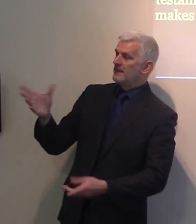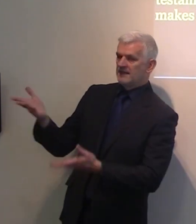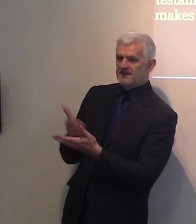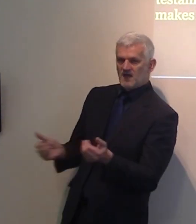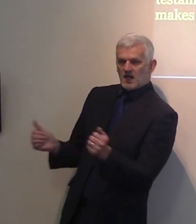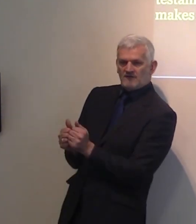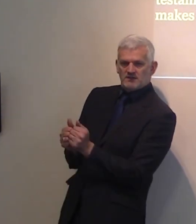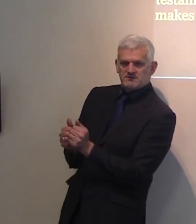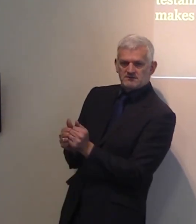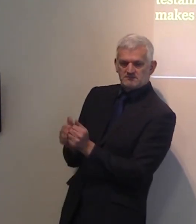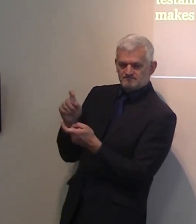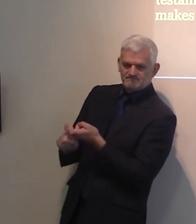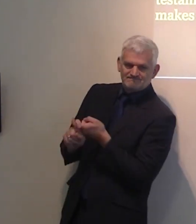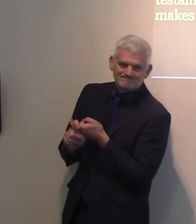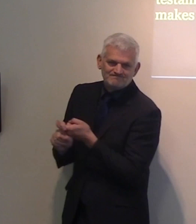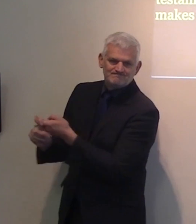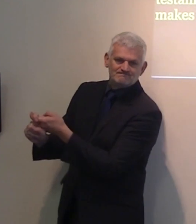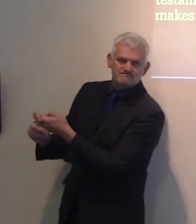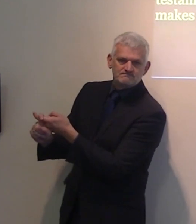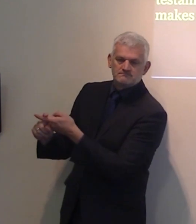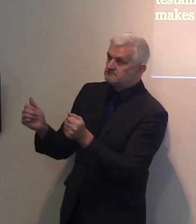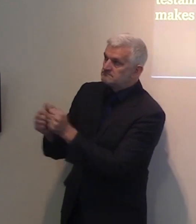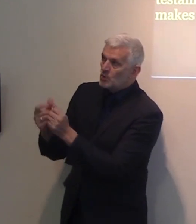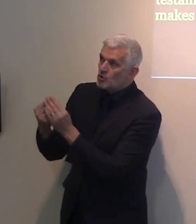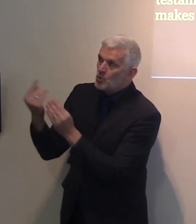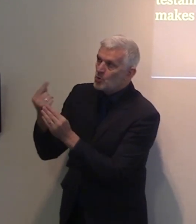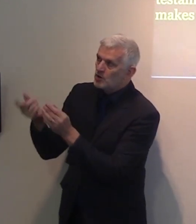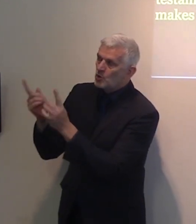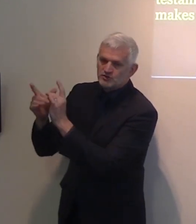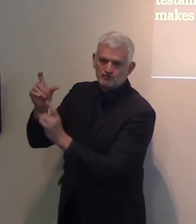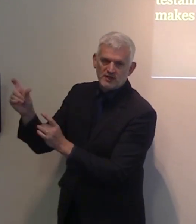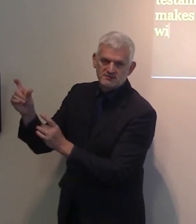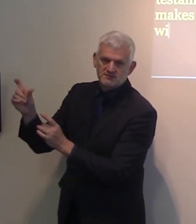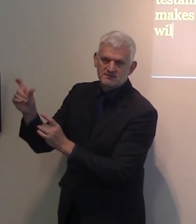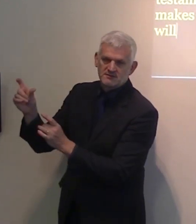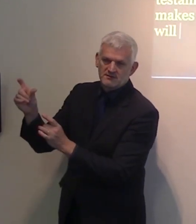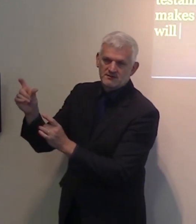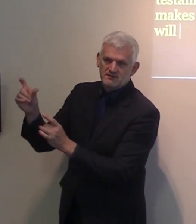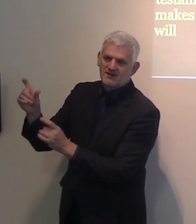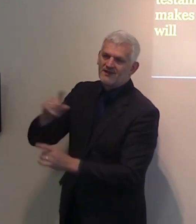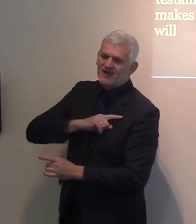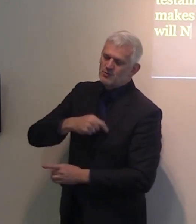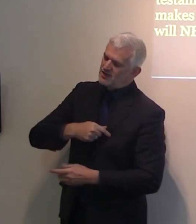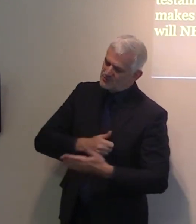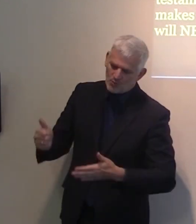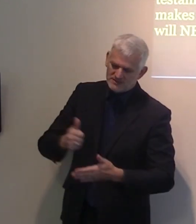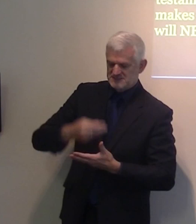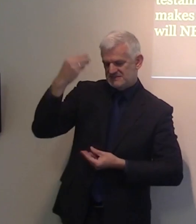forever with the Lord Jesus Christ. This is why we often preach it, we say, if you